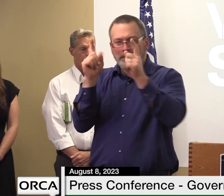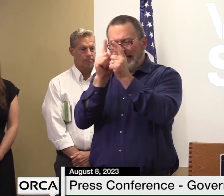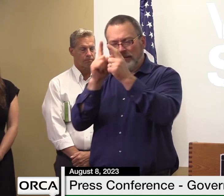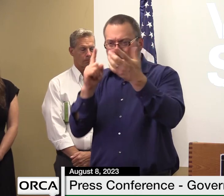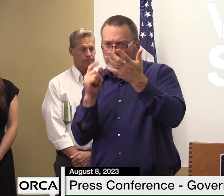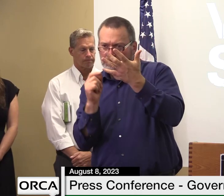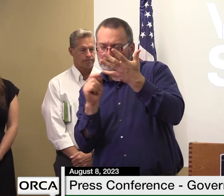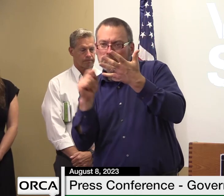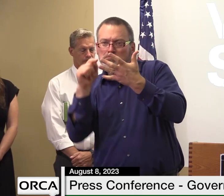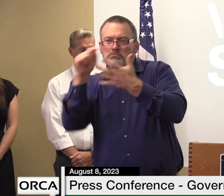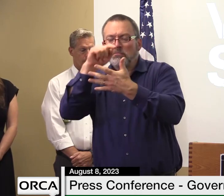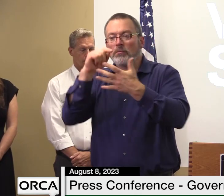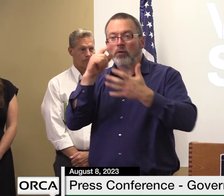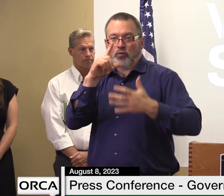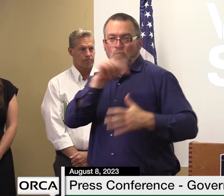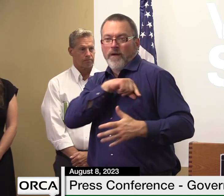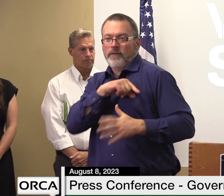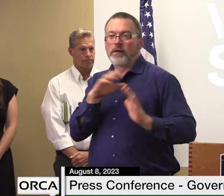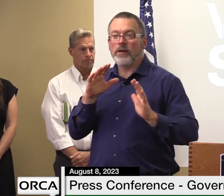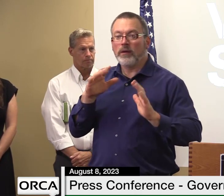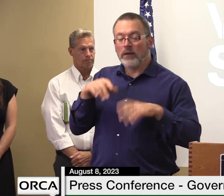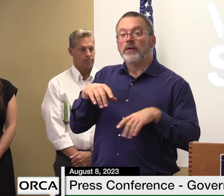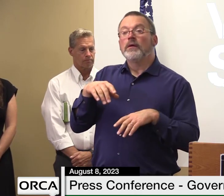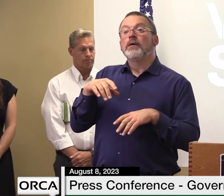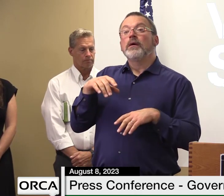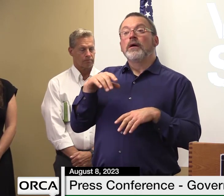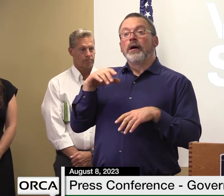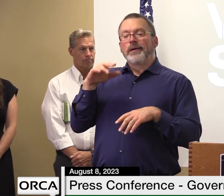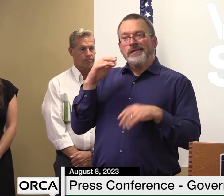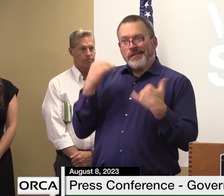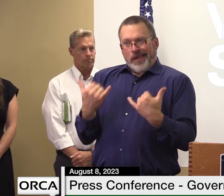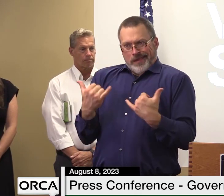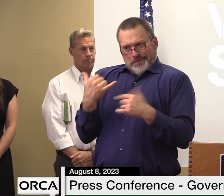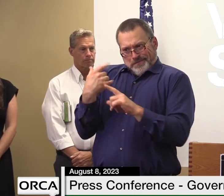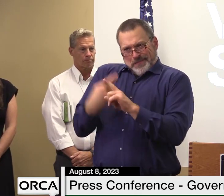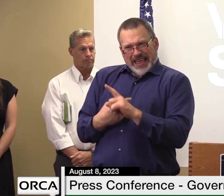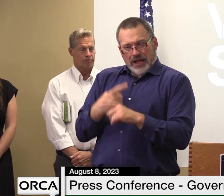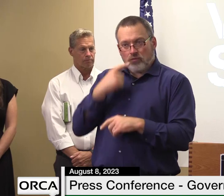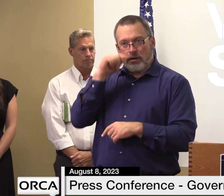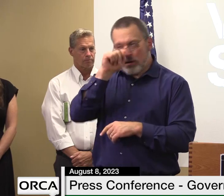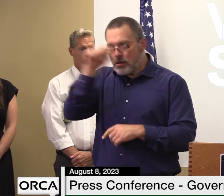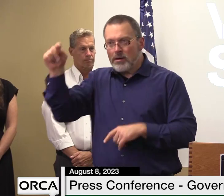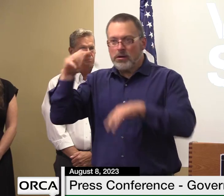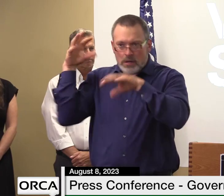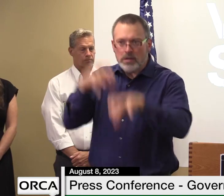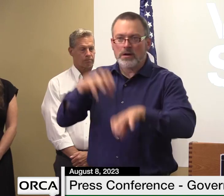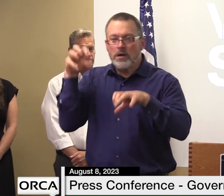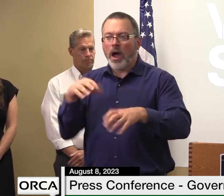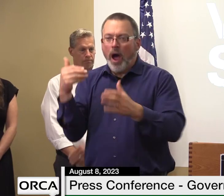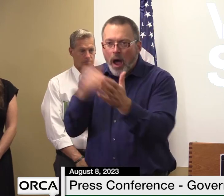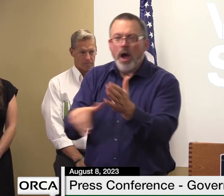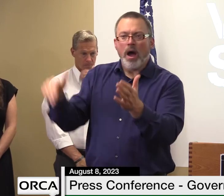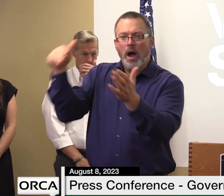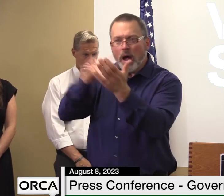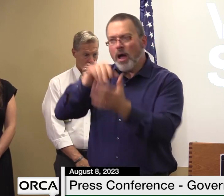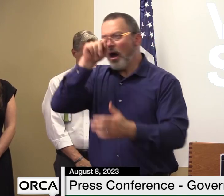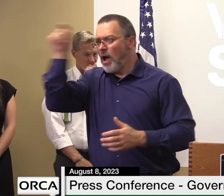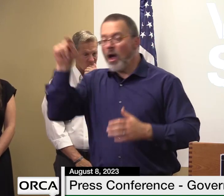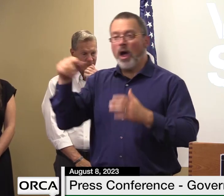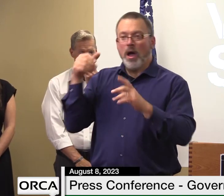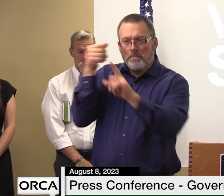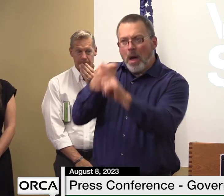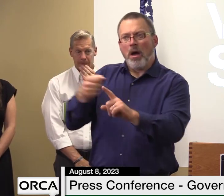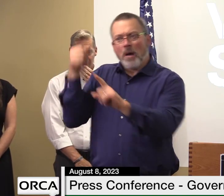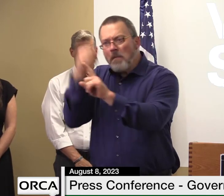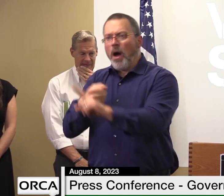we have had multiple multiple systems uh that have came in rapid fire after the the initial